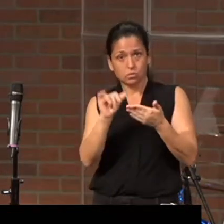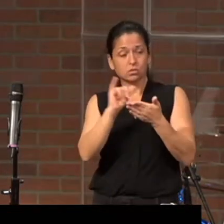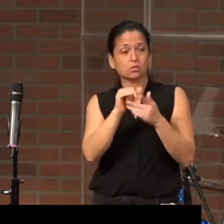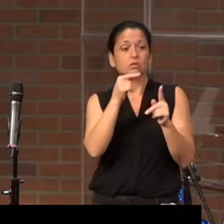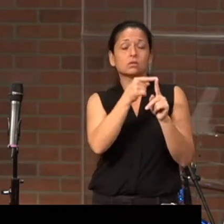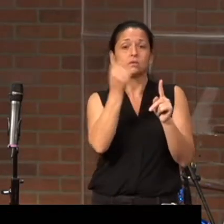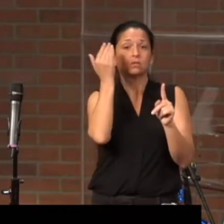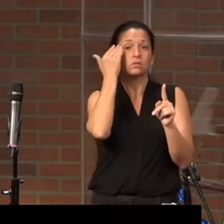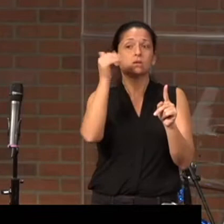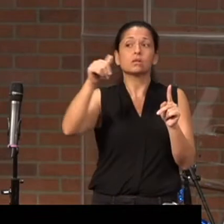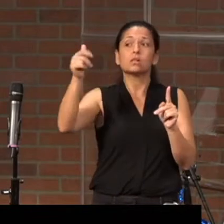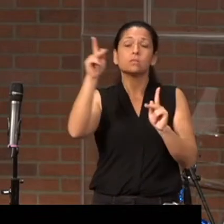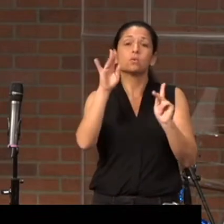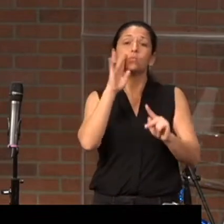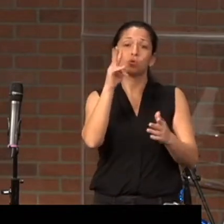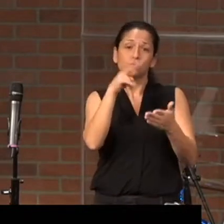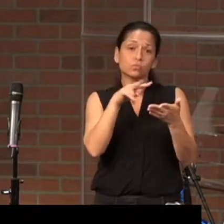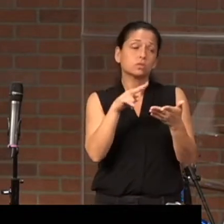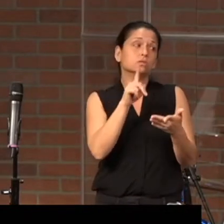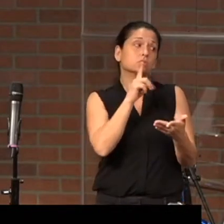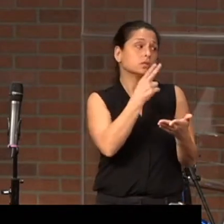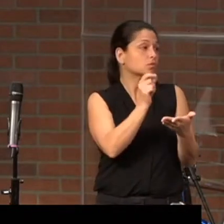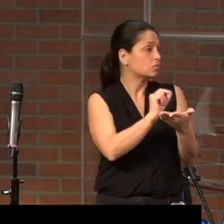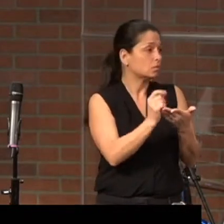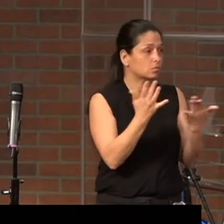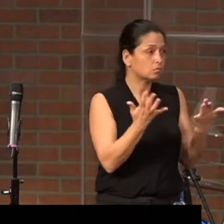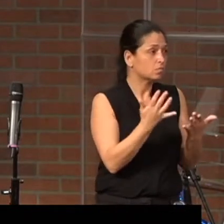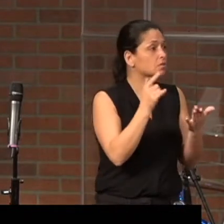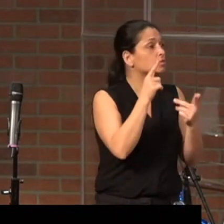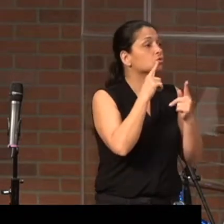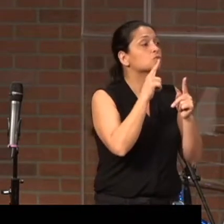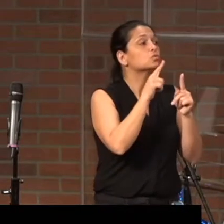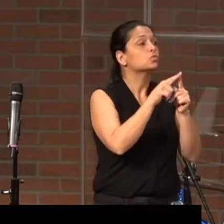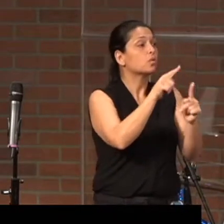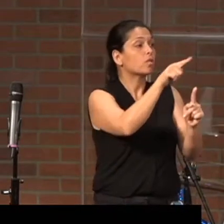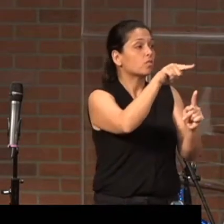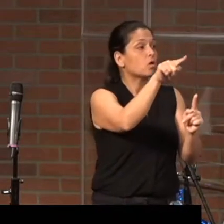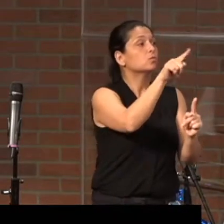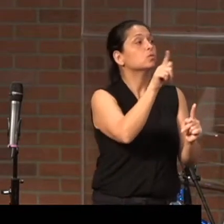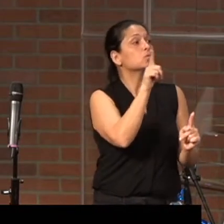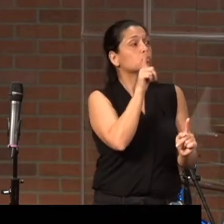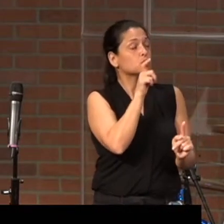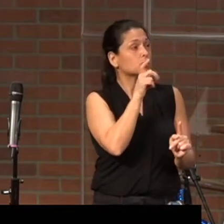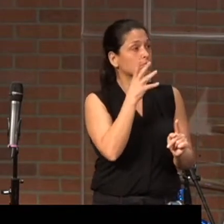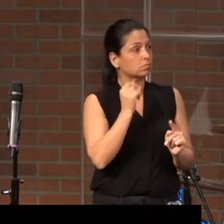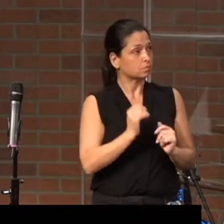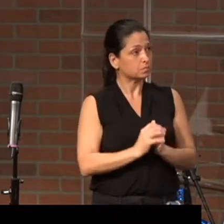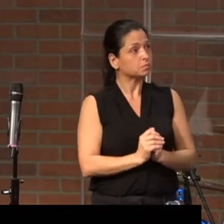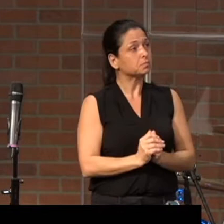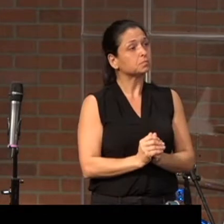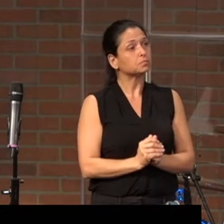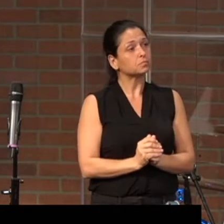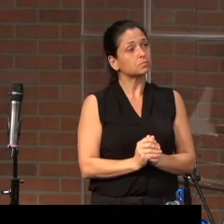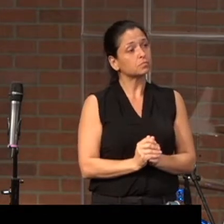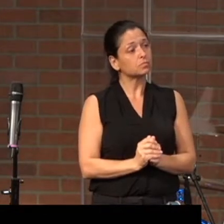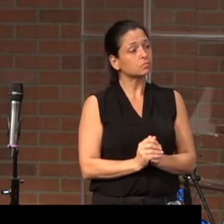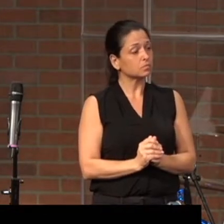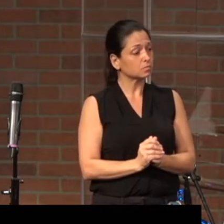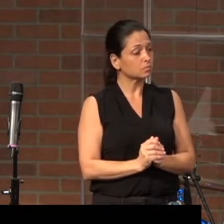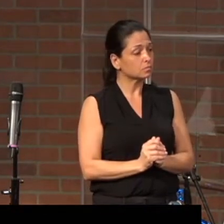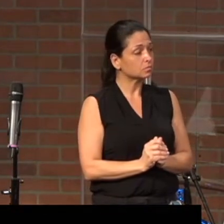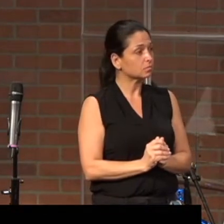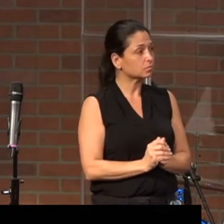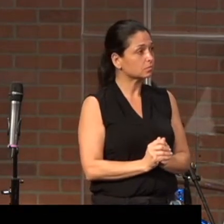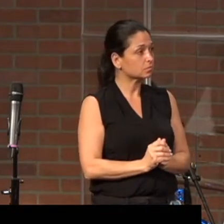people will read this, and so he writes, to those who, and then if you have the NIV, it's a little bit tricky,